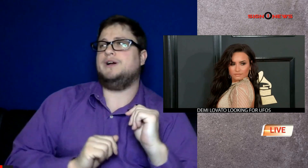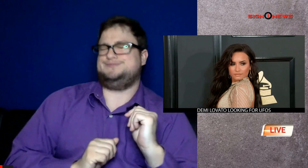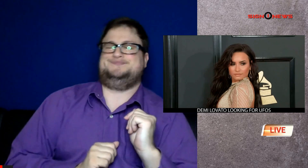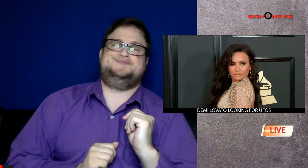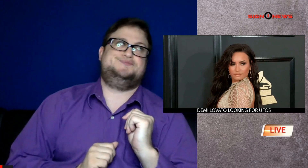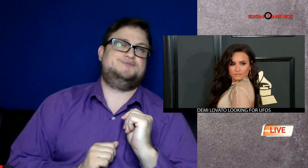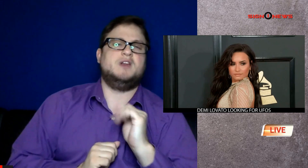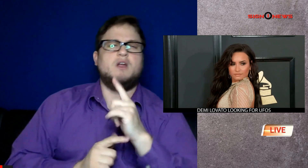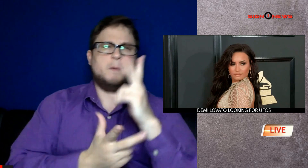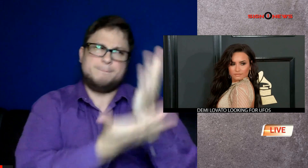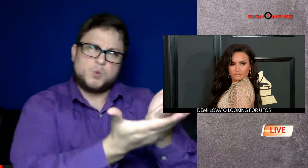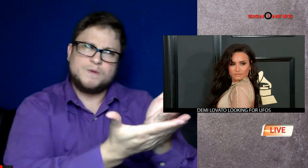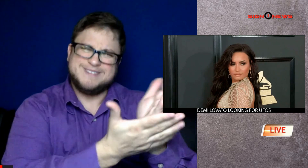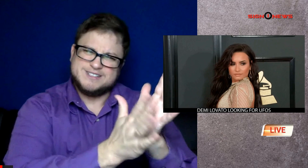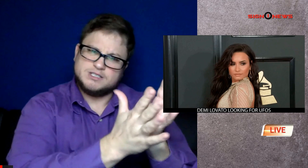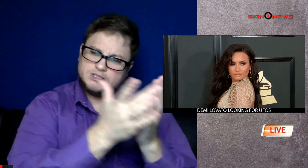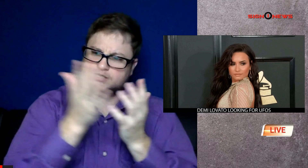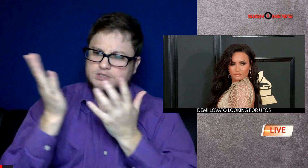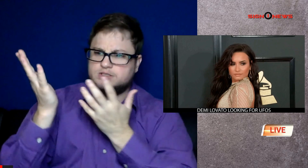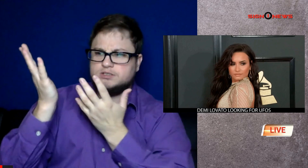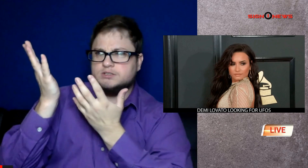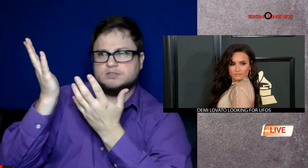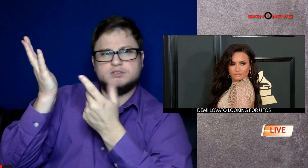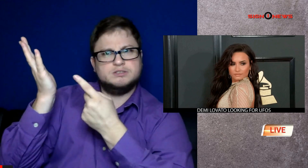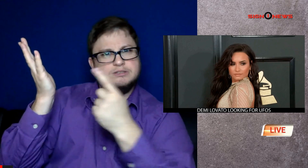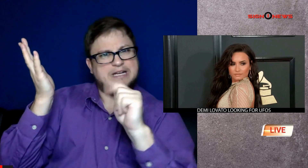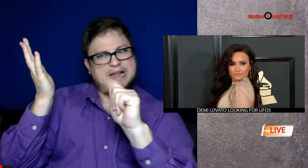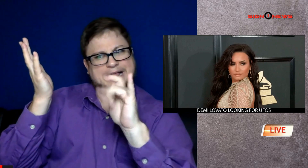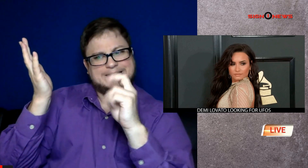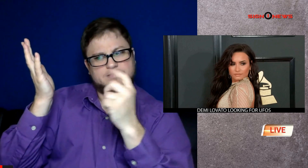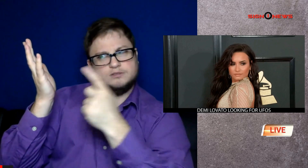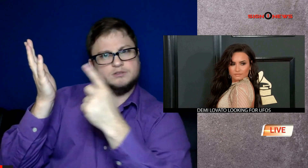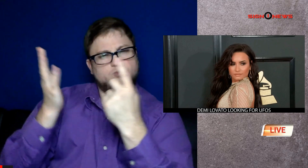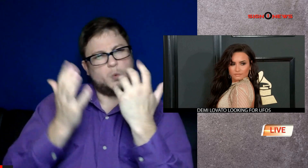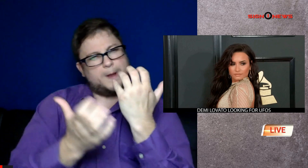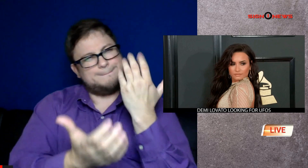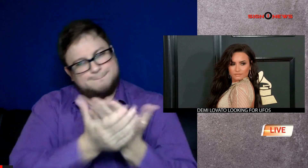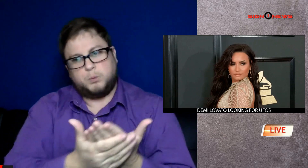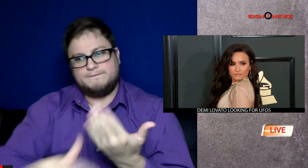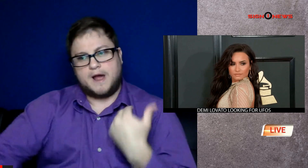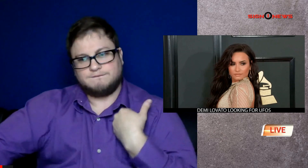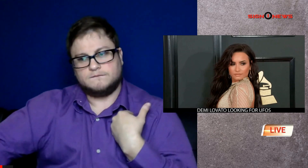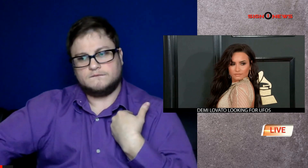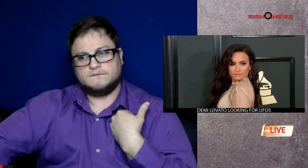proving to to skeptics that intelligent life exists beyond Earth